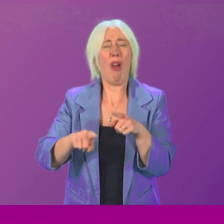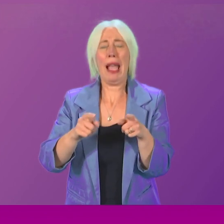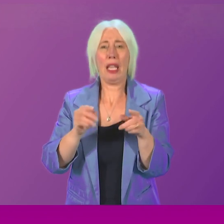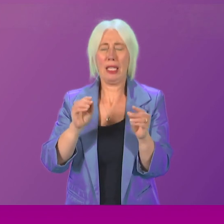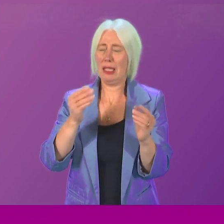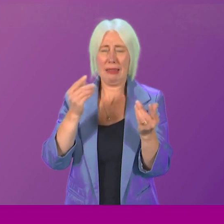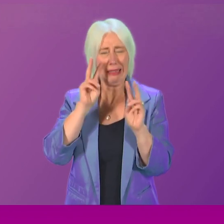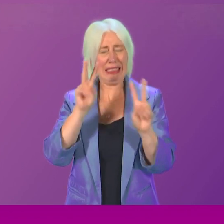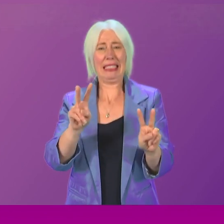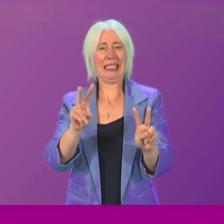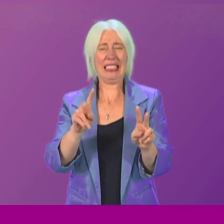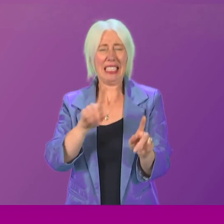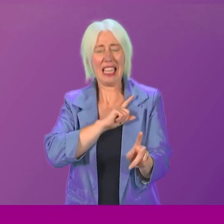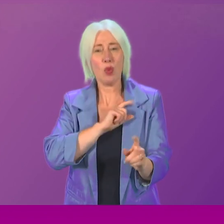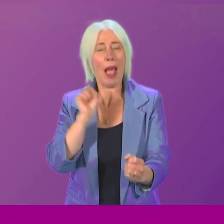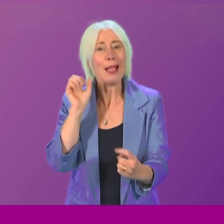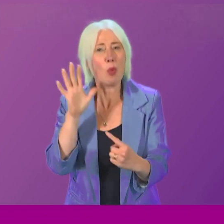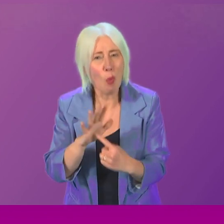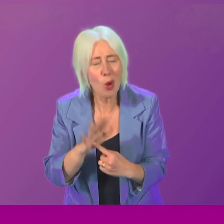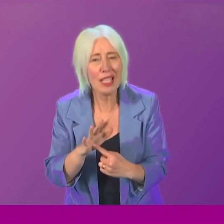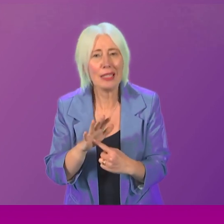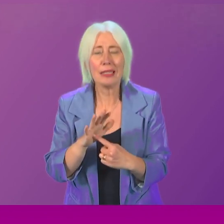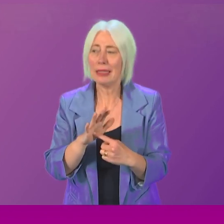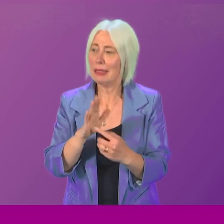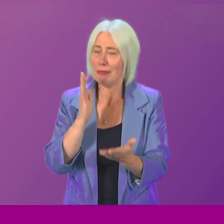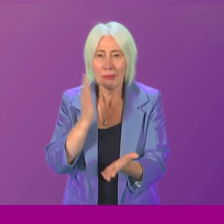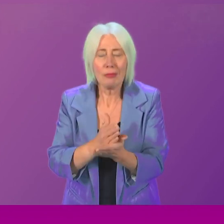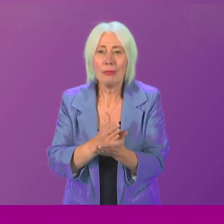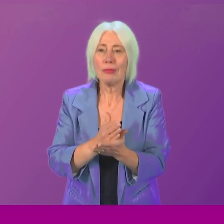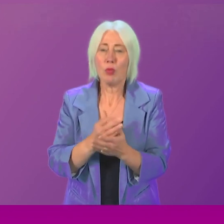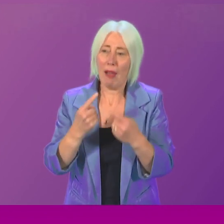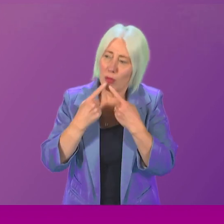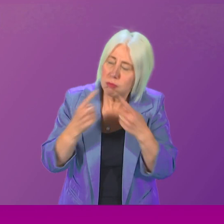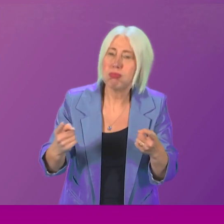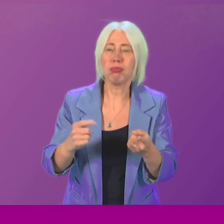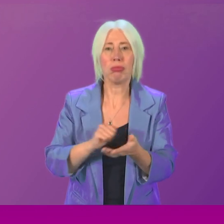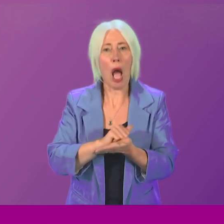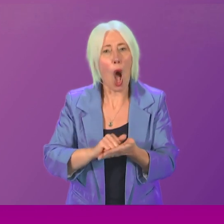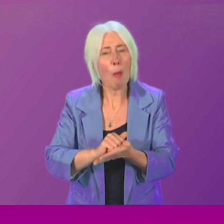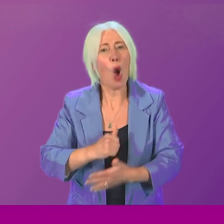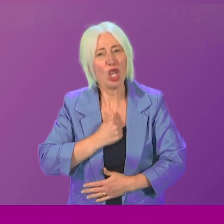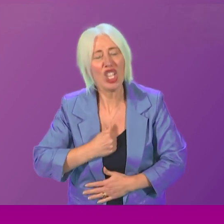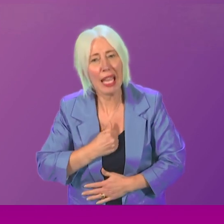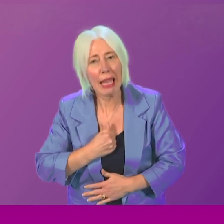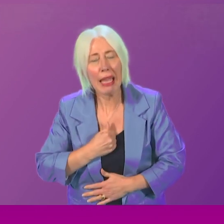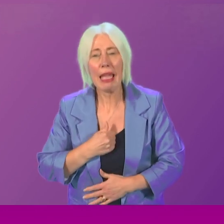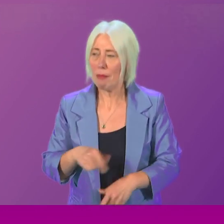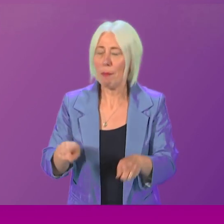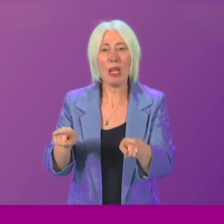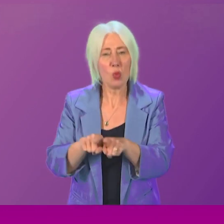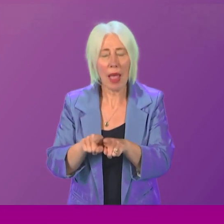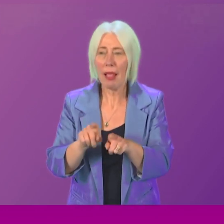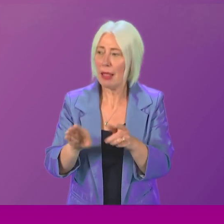That is what makes it so important that we do, firstly, issue this apology but secondly, make sure